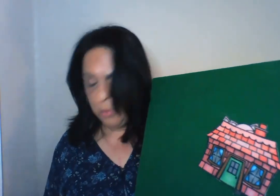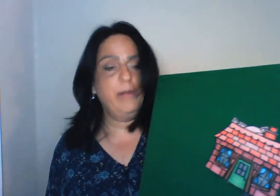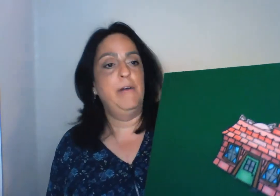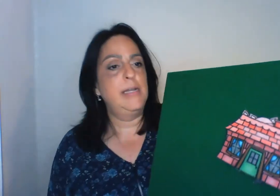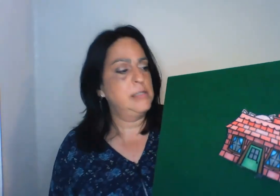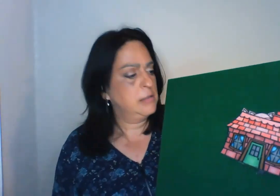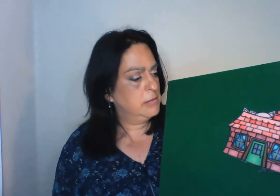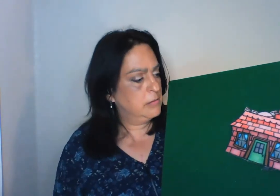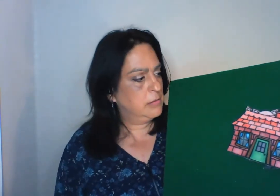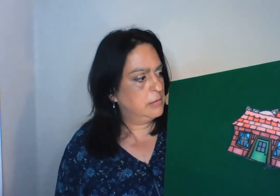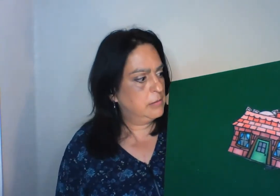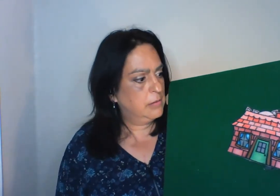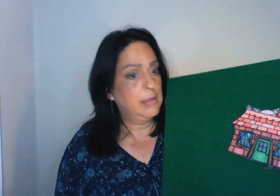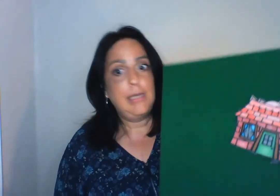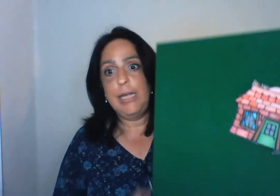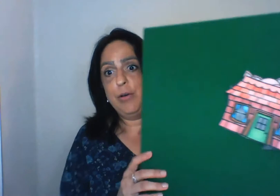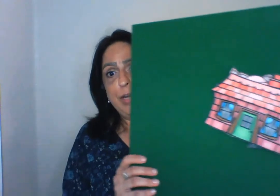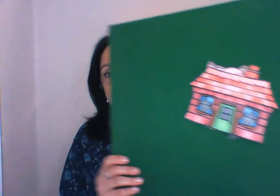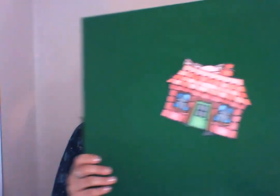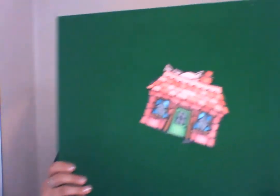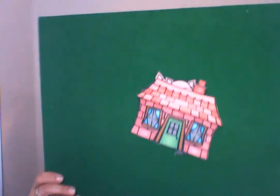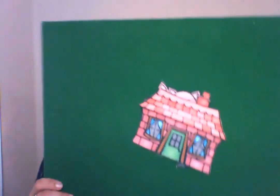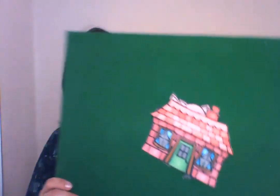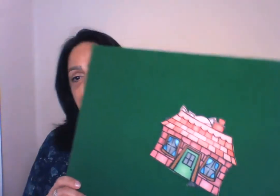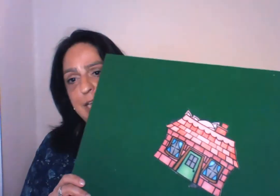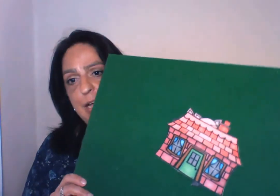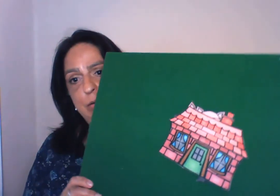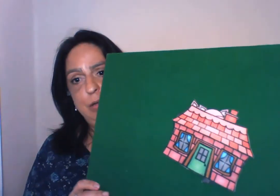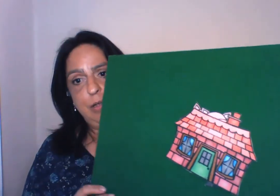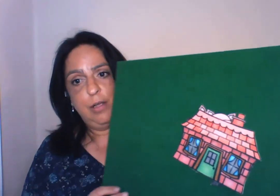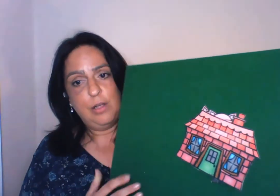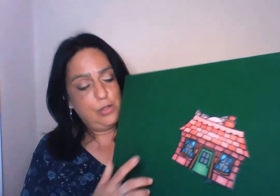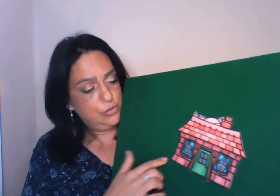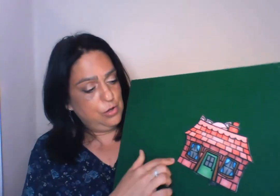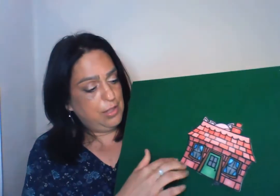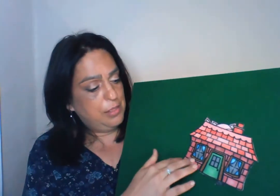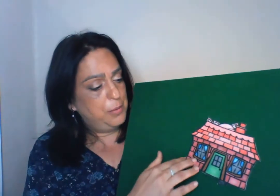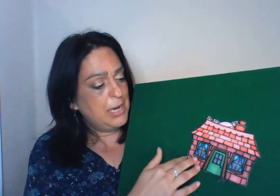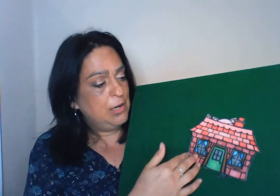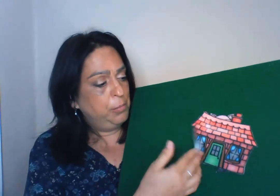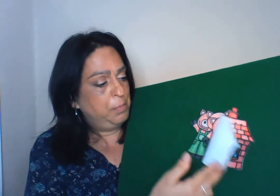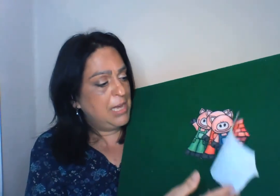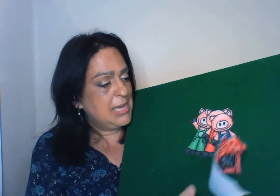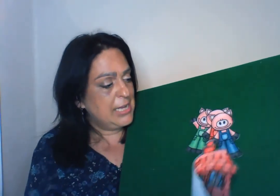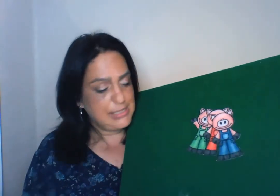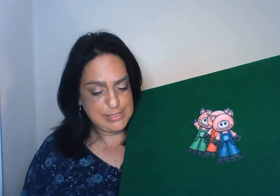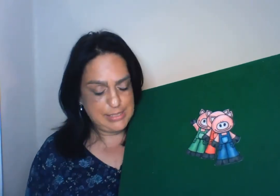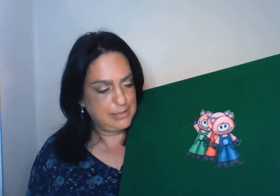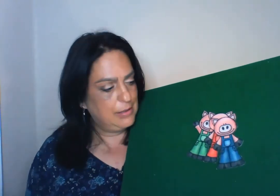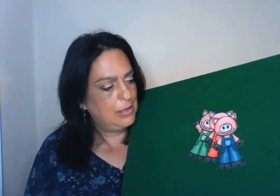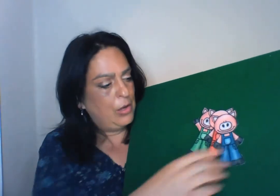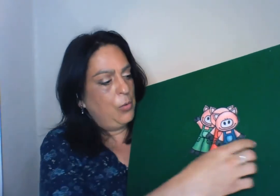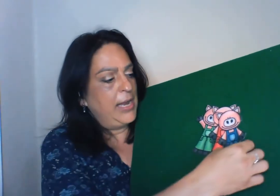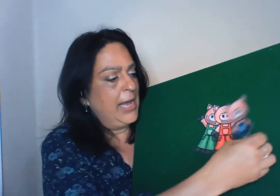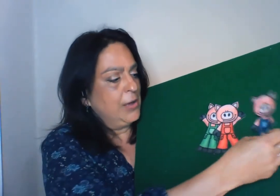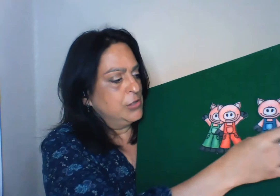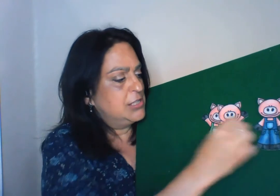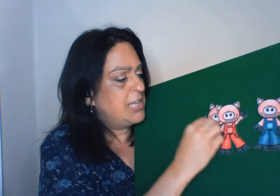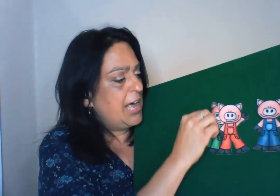home and rest. He couldn't blow that house down. So the three little piggies went outside.